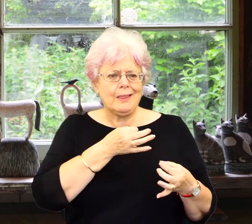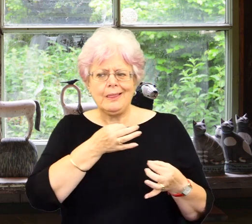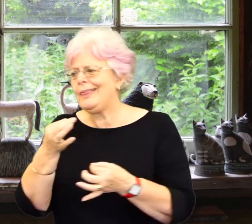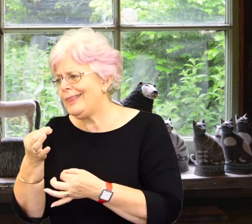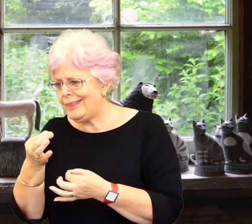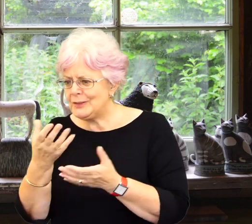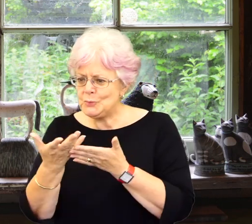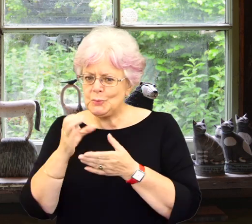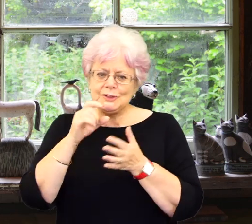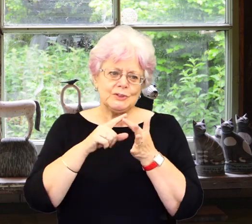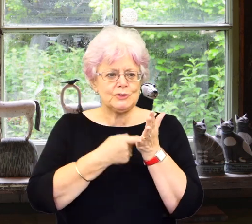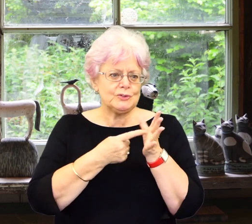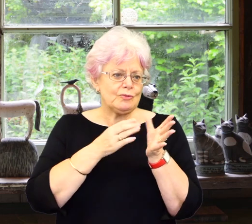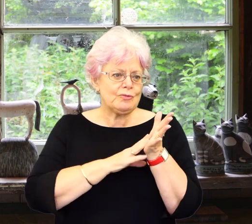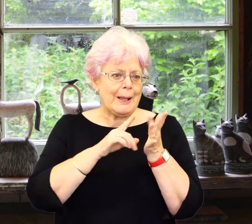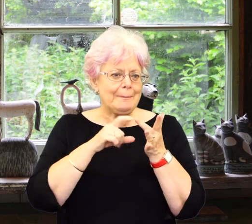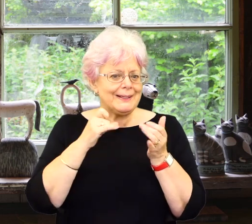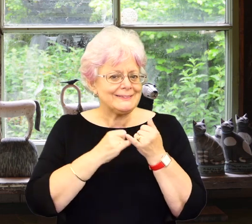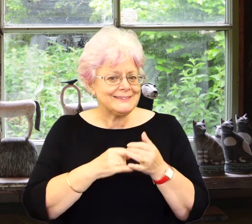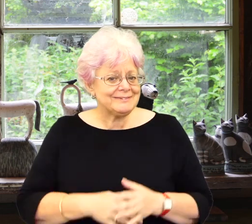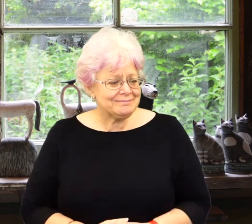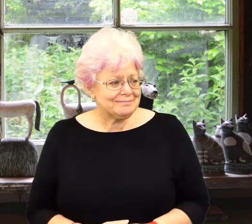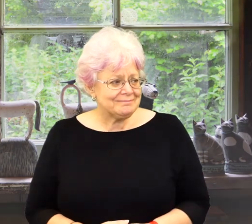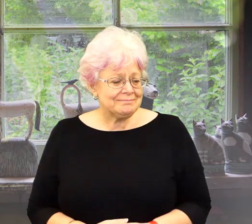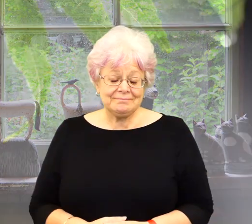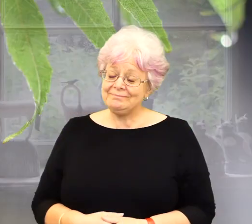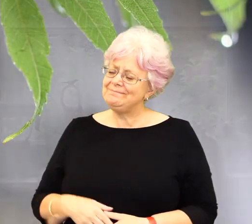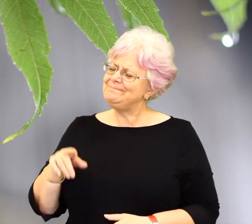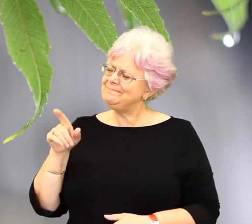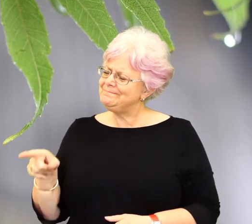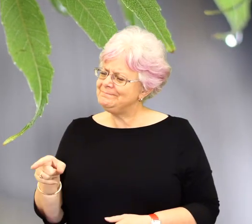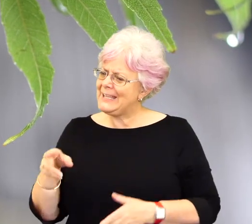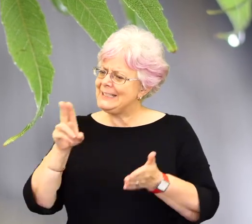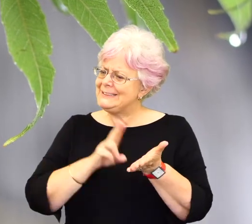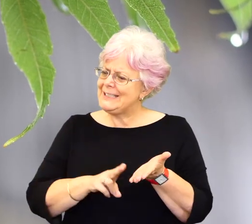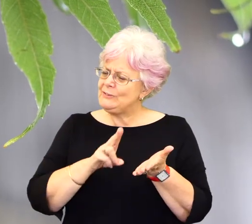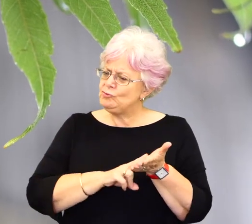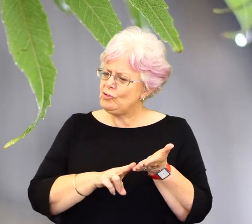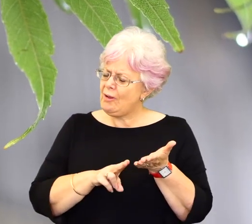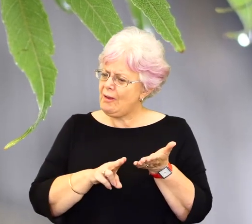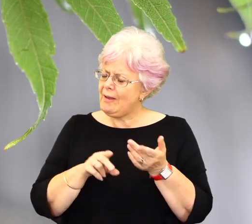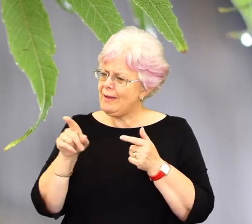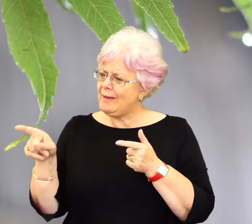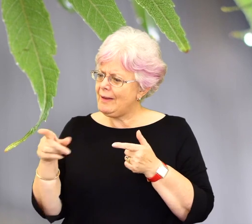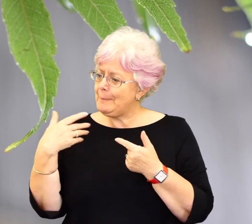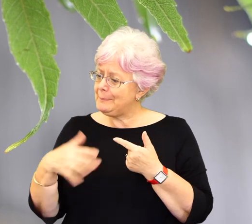do, I just instinctively went towards ceramics. How about nature? Have you always, has there been a long-standing sort of close